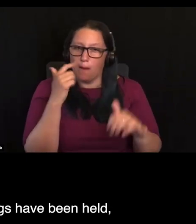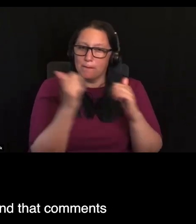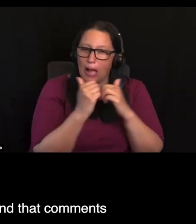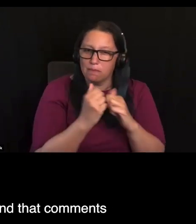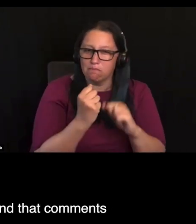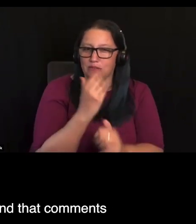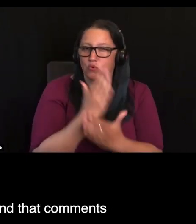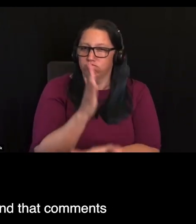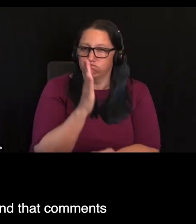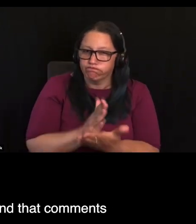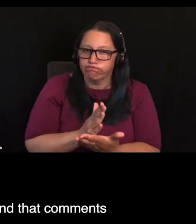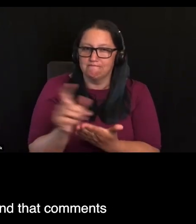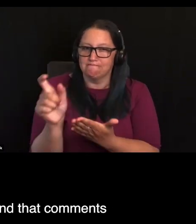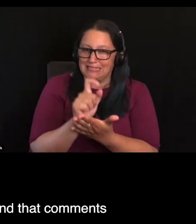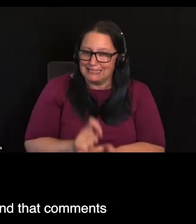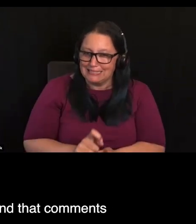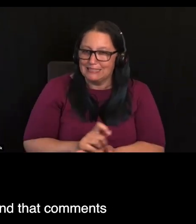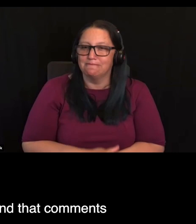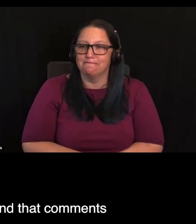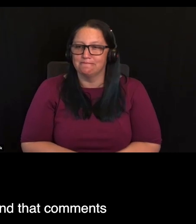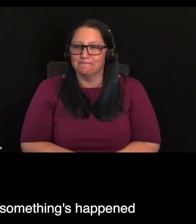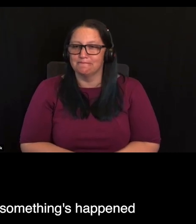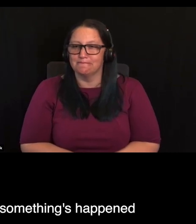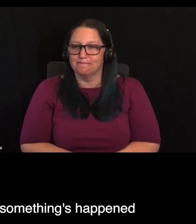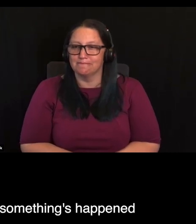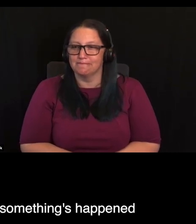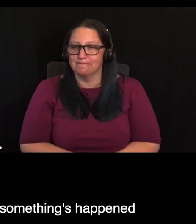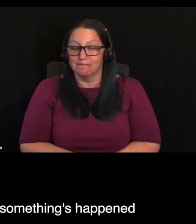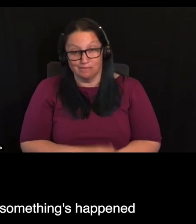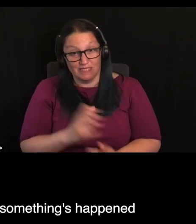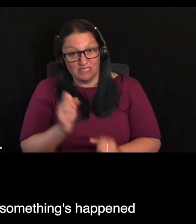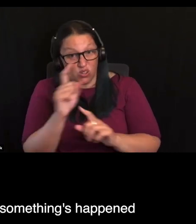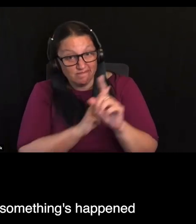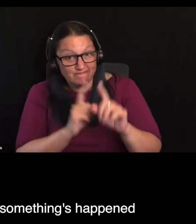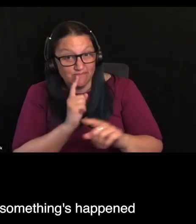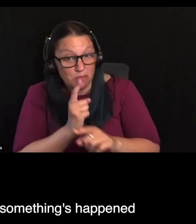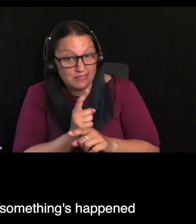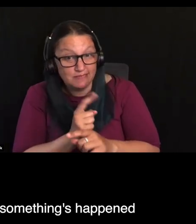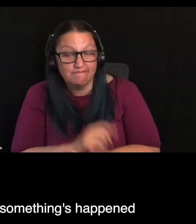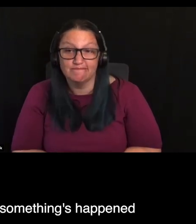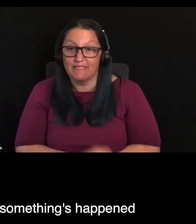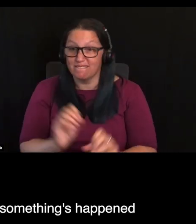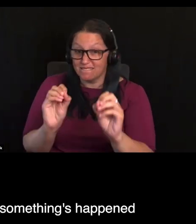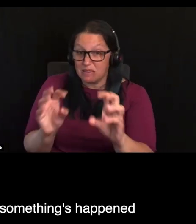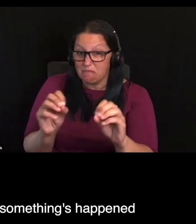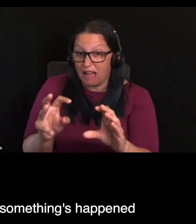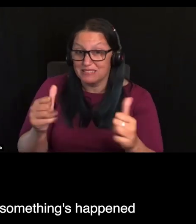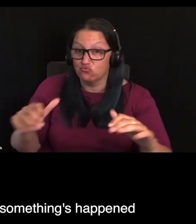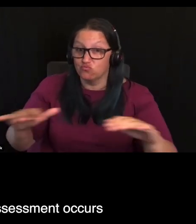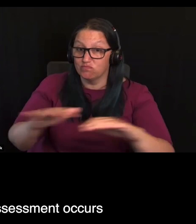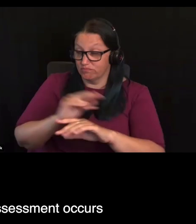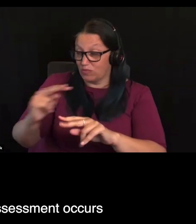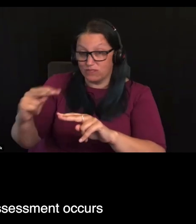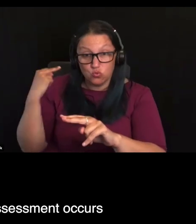been held, that minutes have been actioned, and that comments and feedback have been reviewed and something's happened.